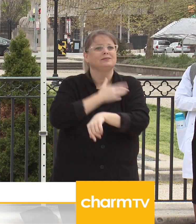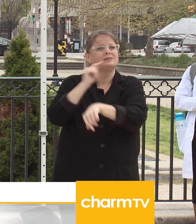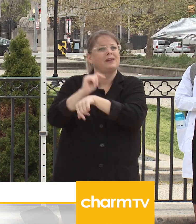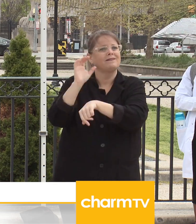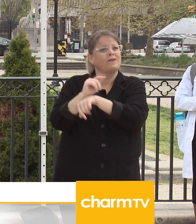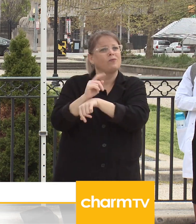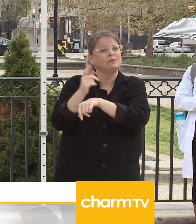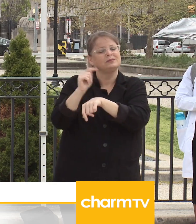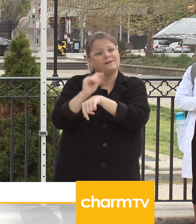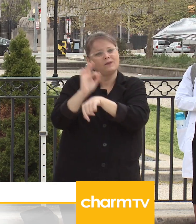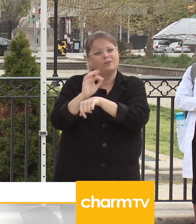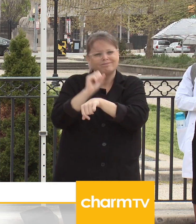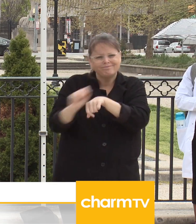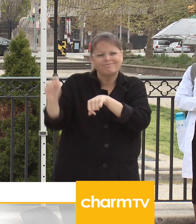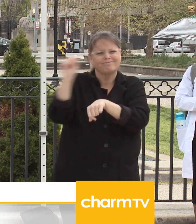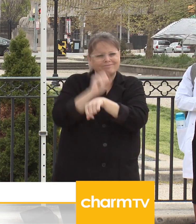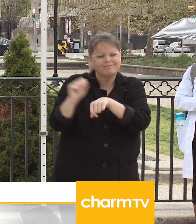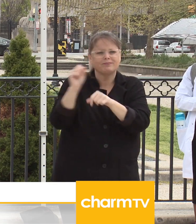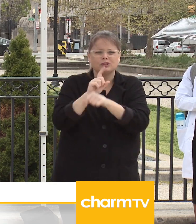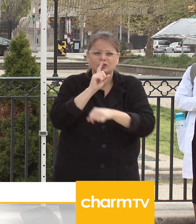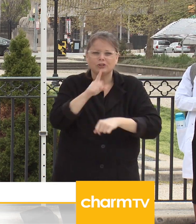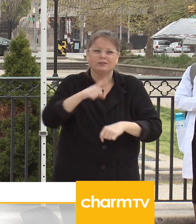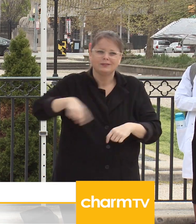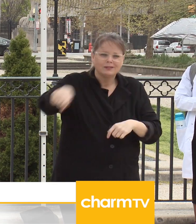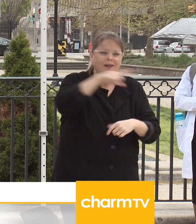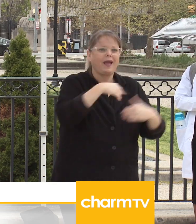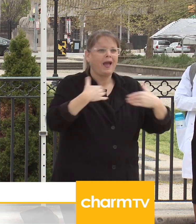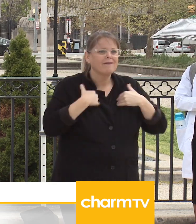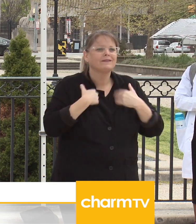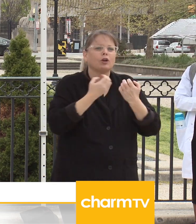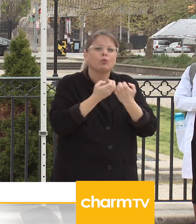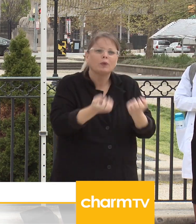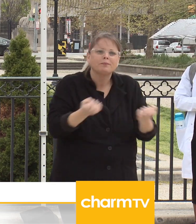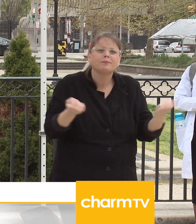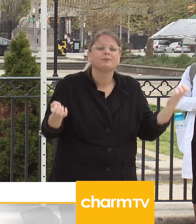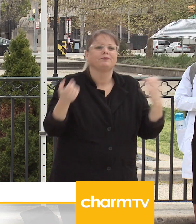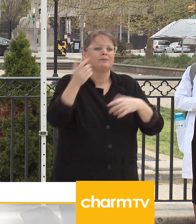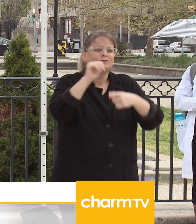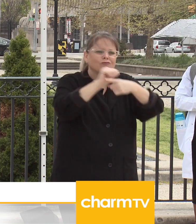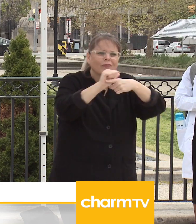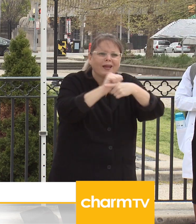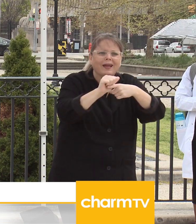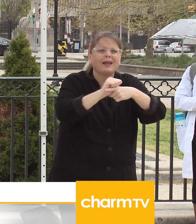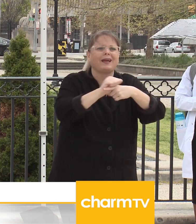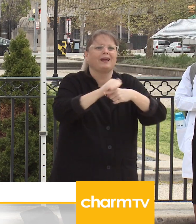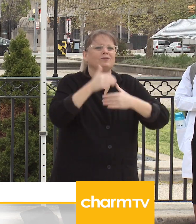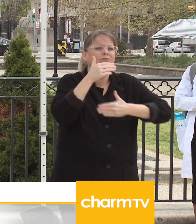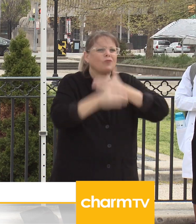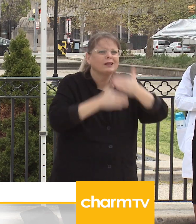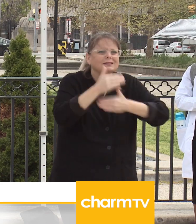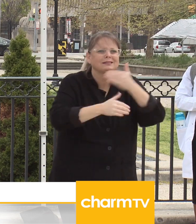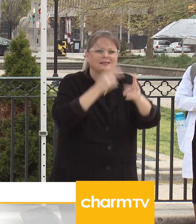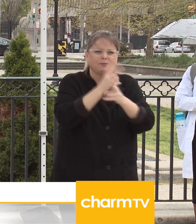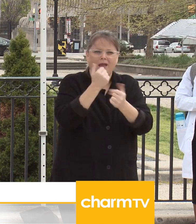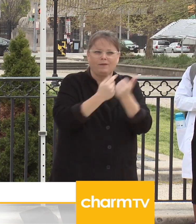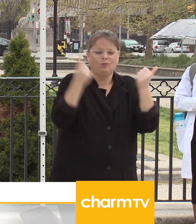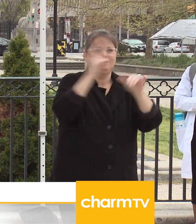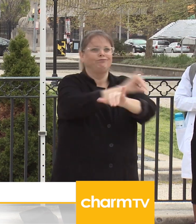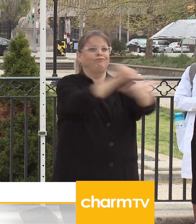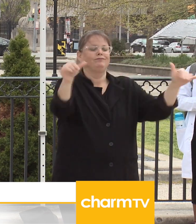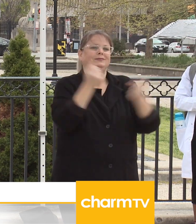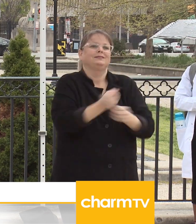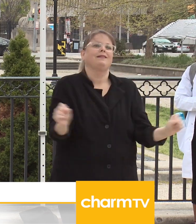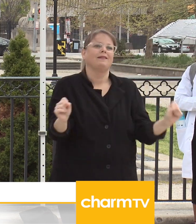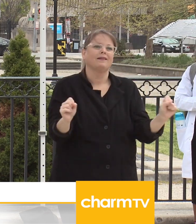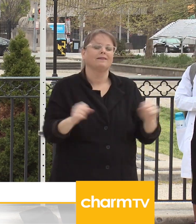have the equipment and the training and the necessary processes in place to keep our members safe during this critical time. Last